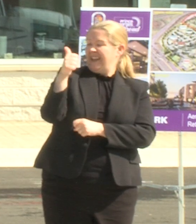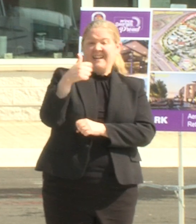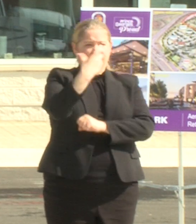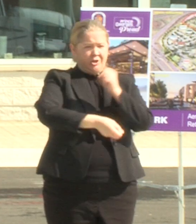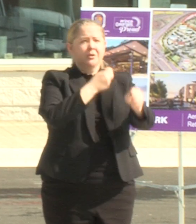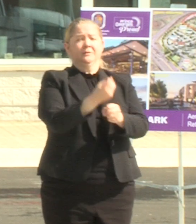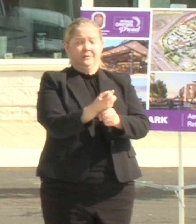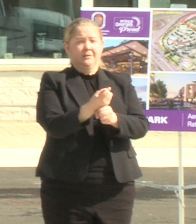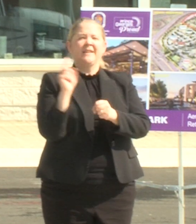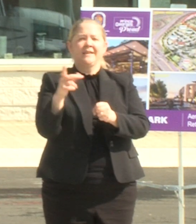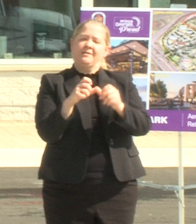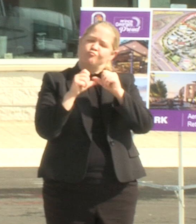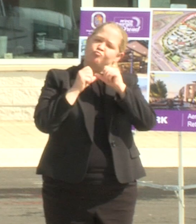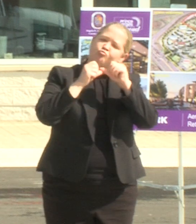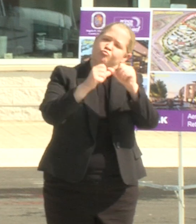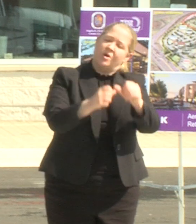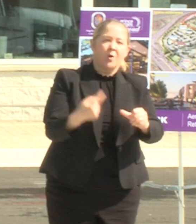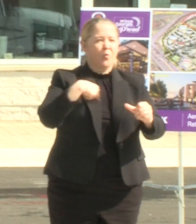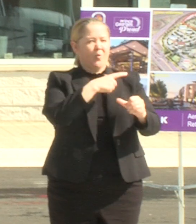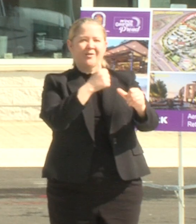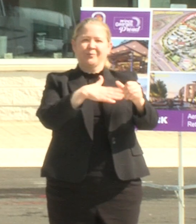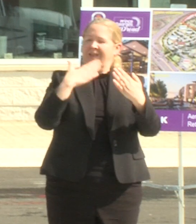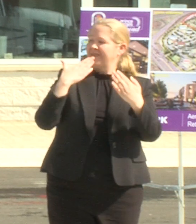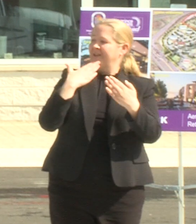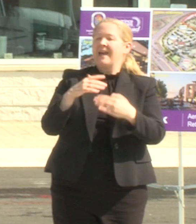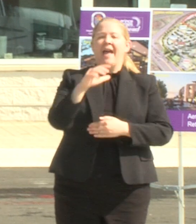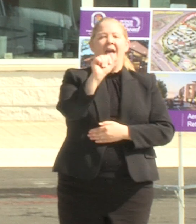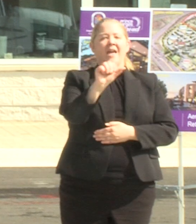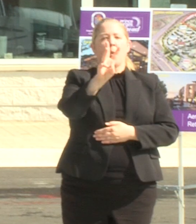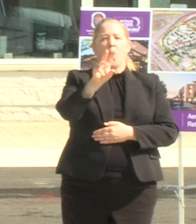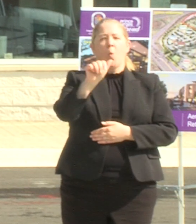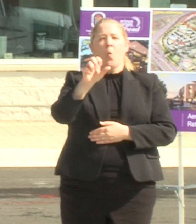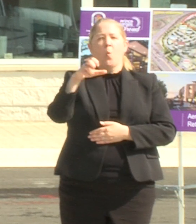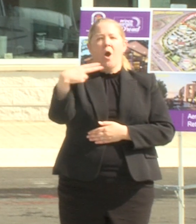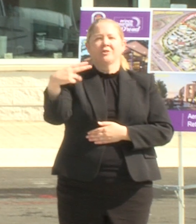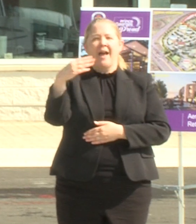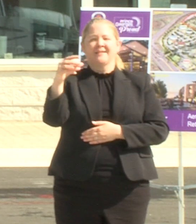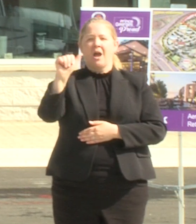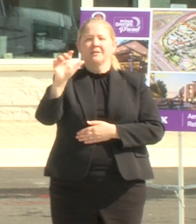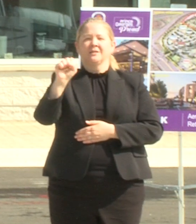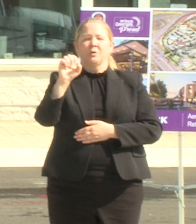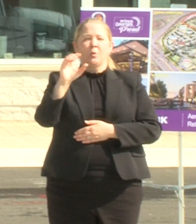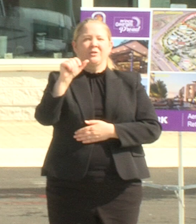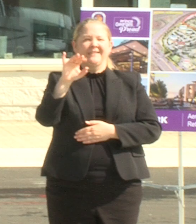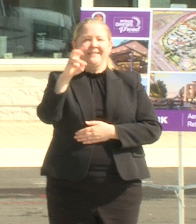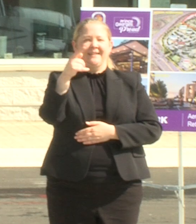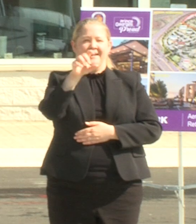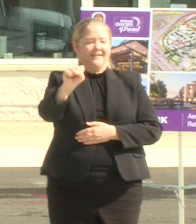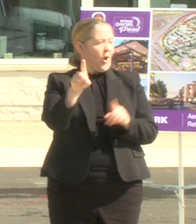stuck in it with us and we to thank him awash and associates led as well by tony wash thank you tony wash